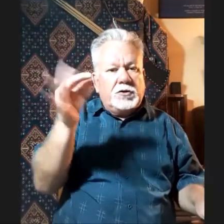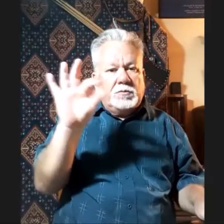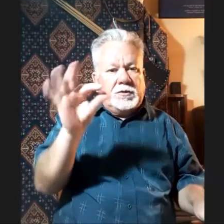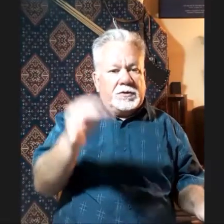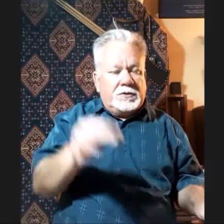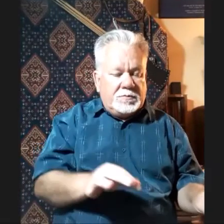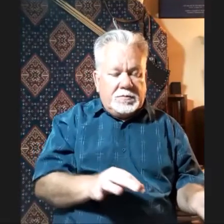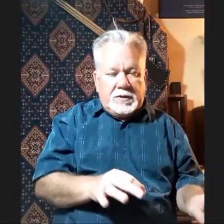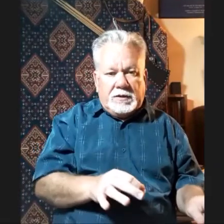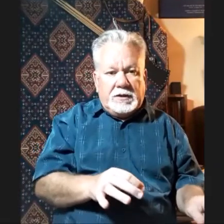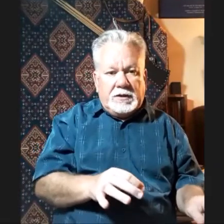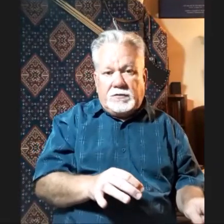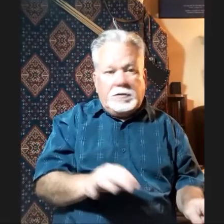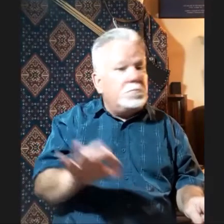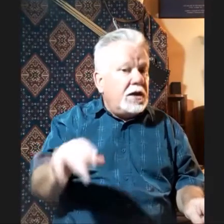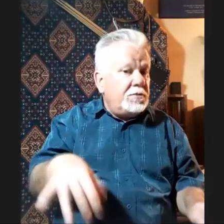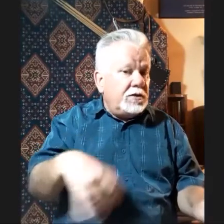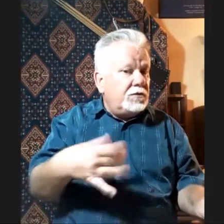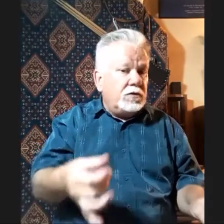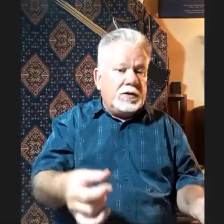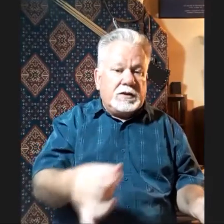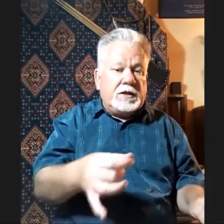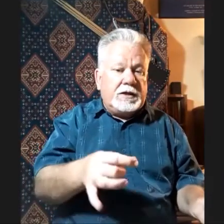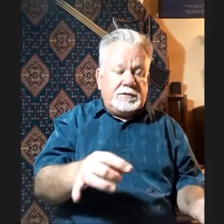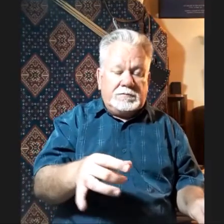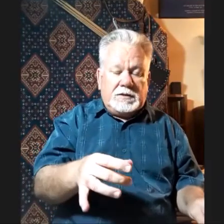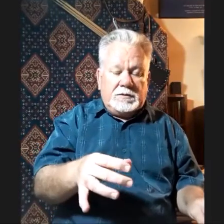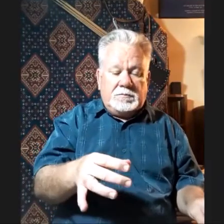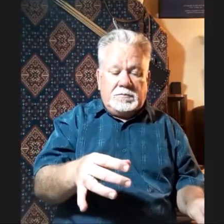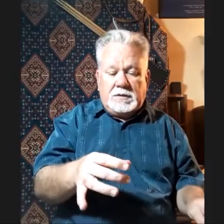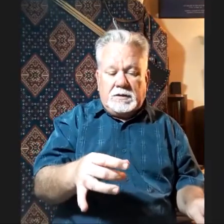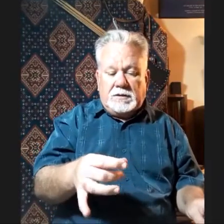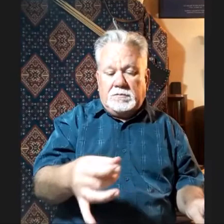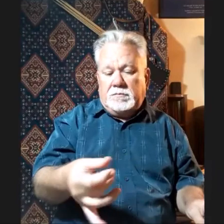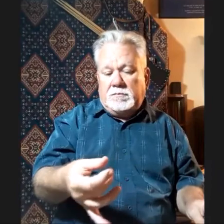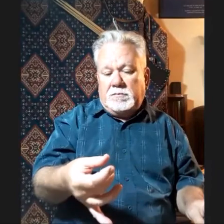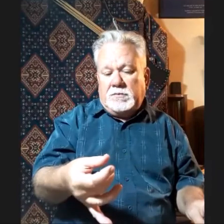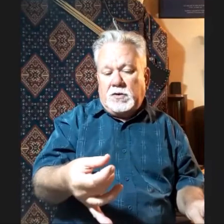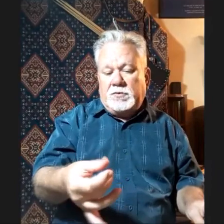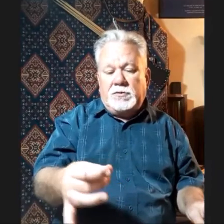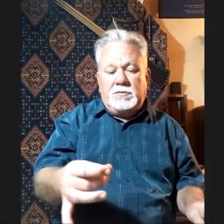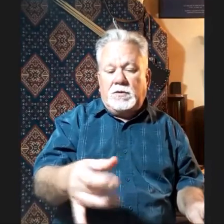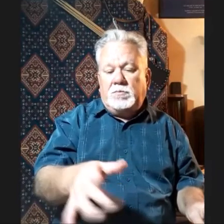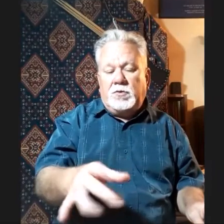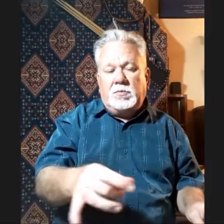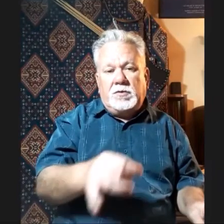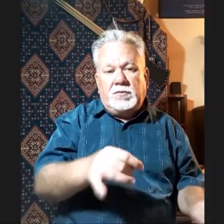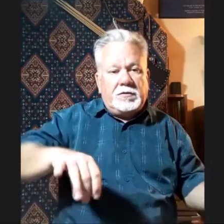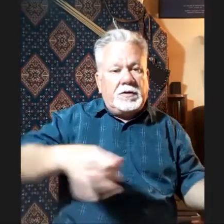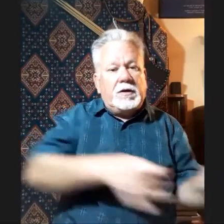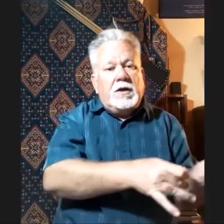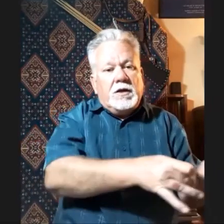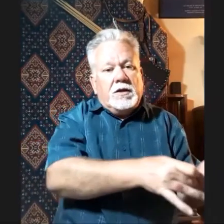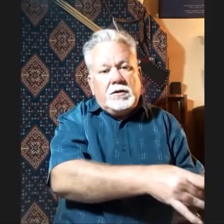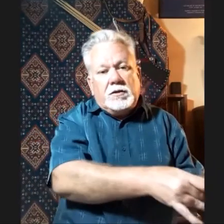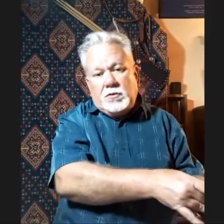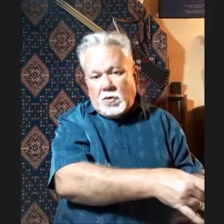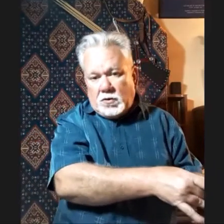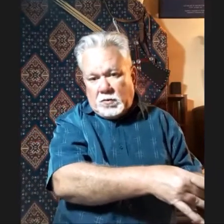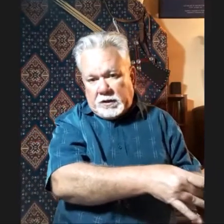them with the thumb and index finger, maybe even like the later times you'd put the middle finger under, you could knock without